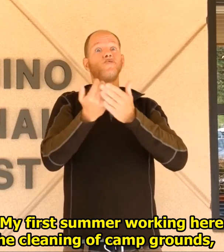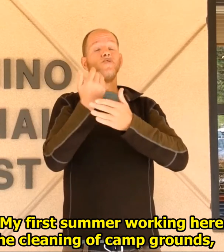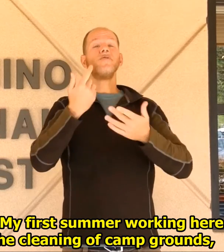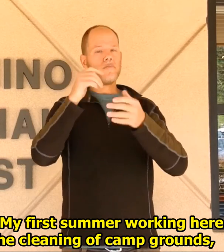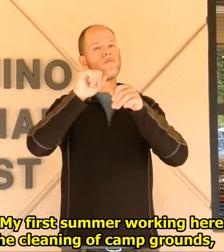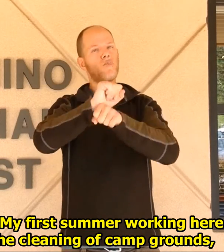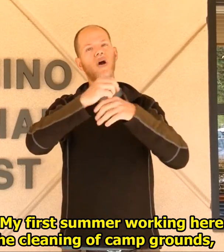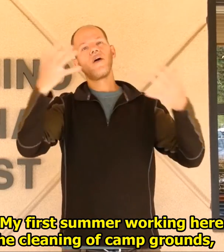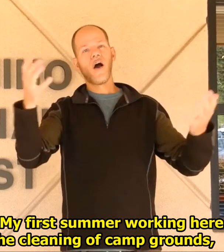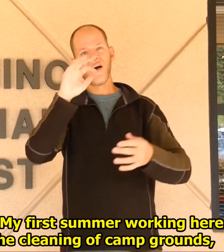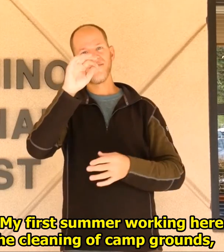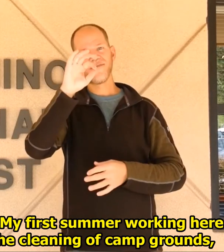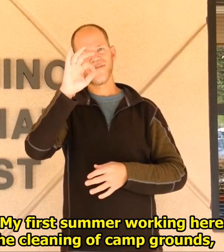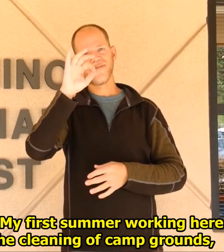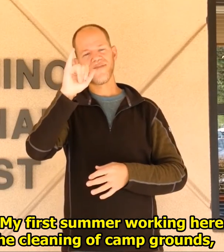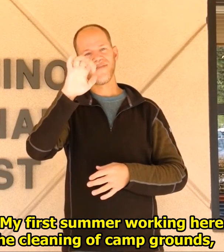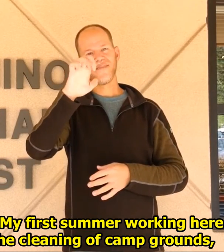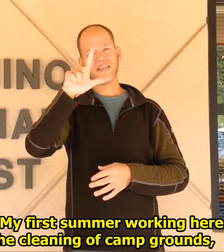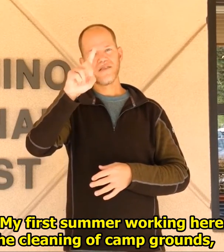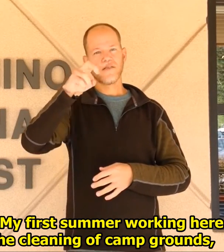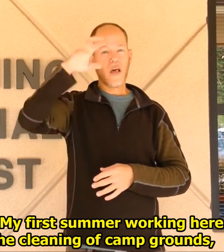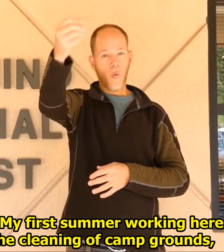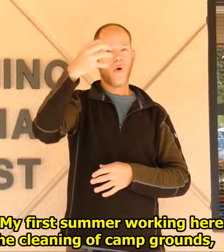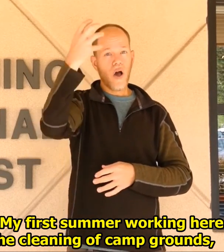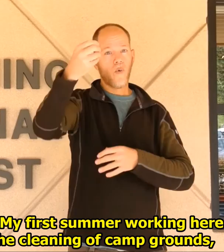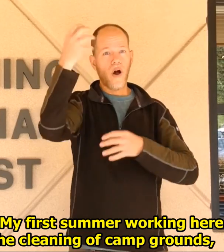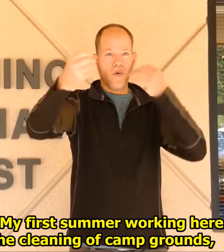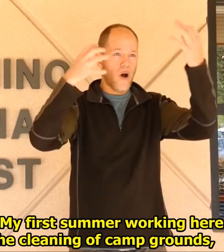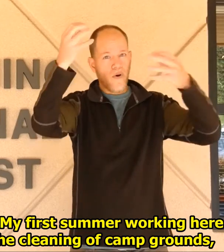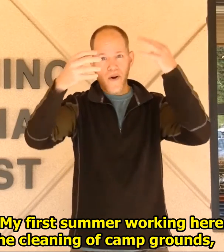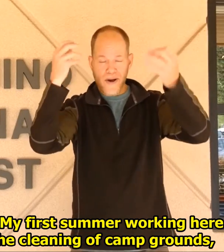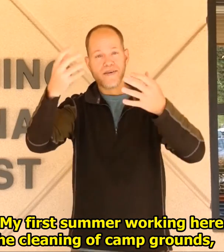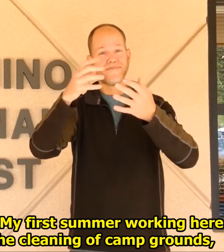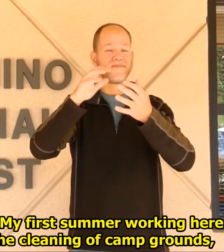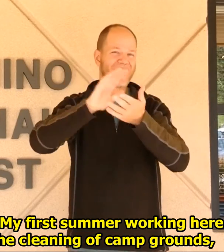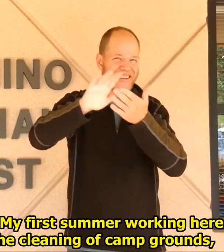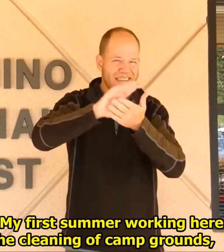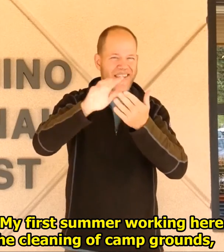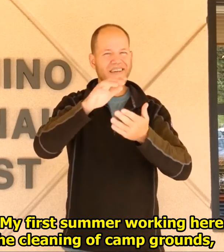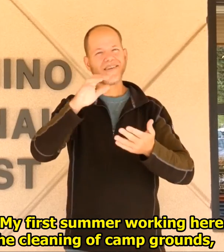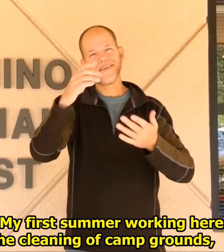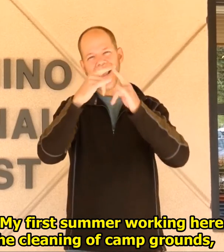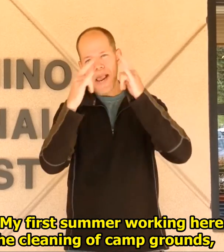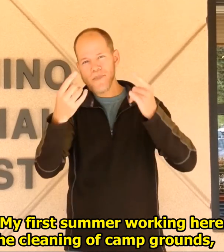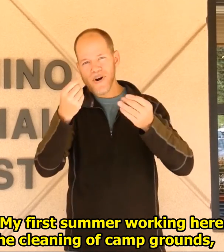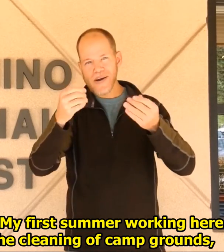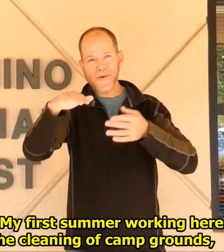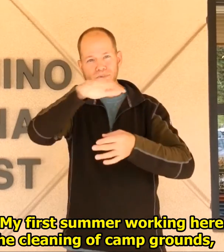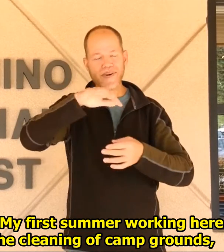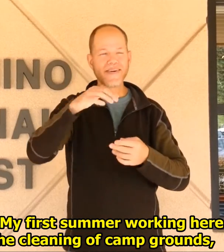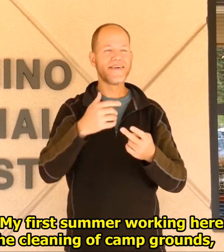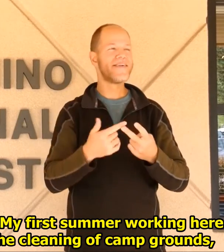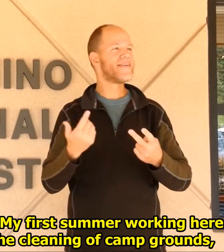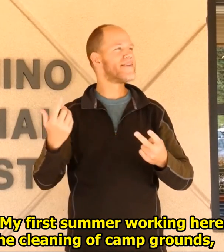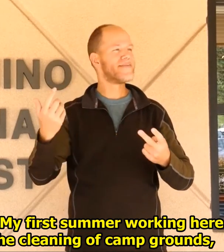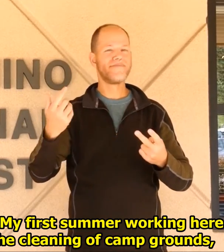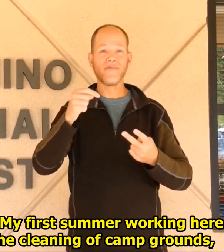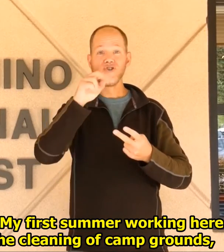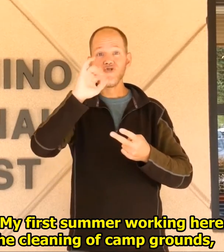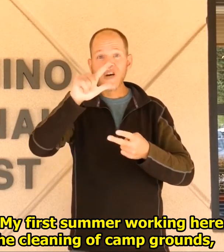My first summer working here I did a lot of field work. I did cleaning of campgrounds,